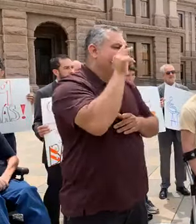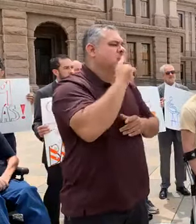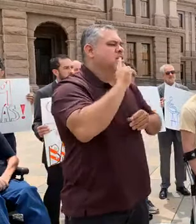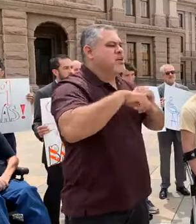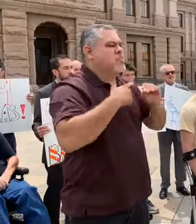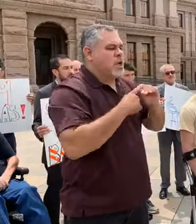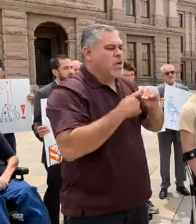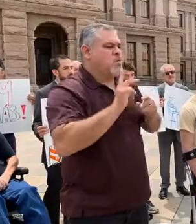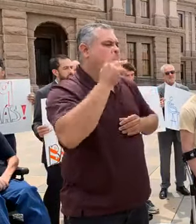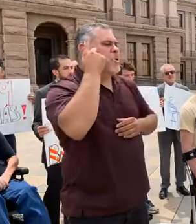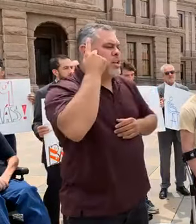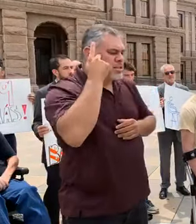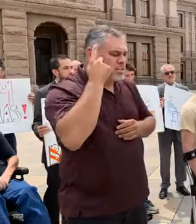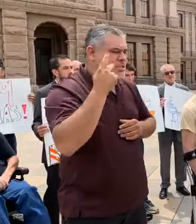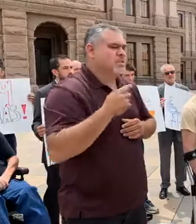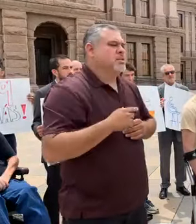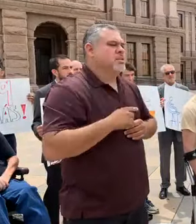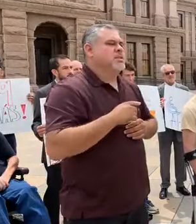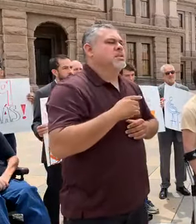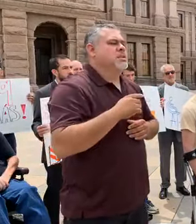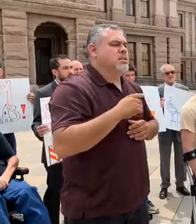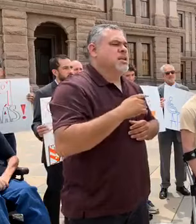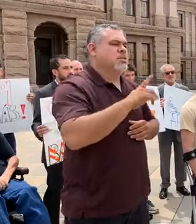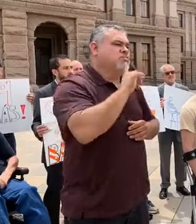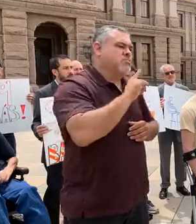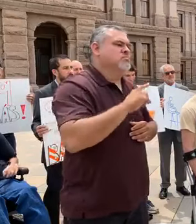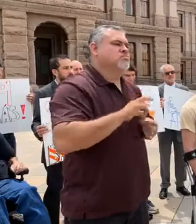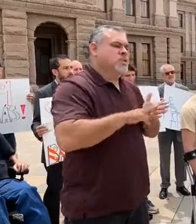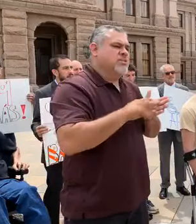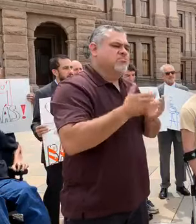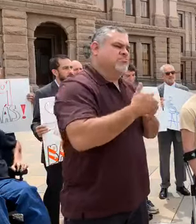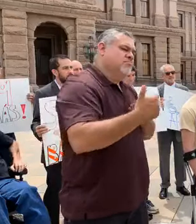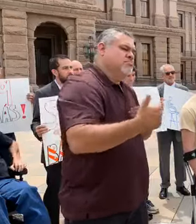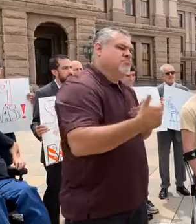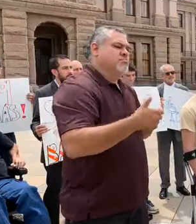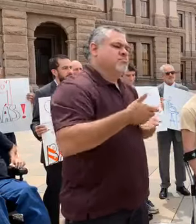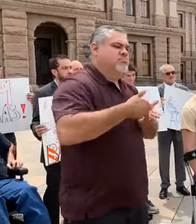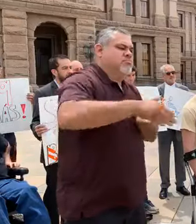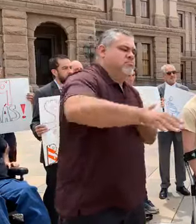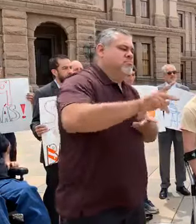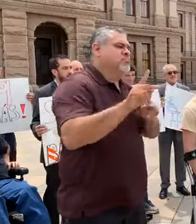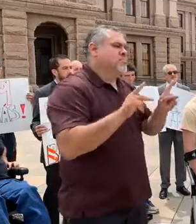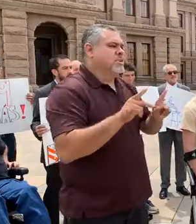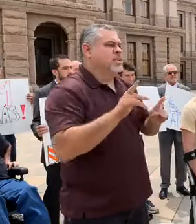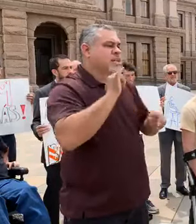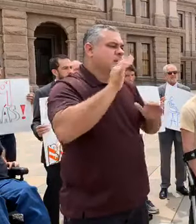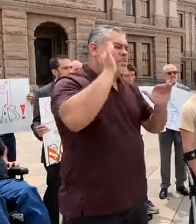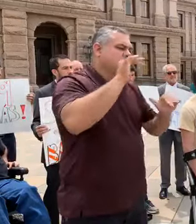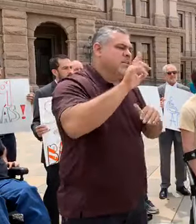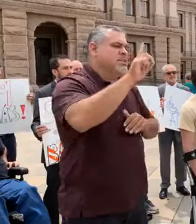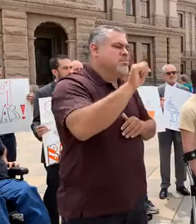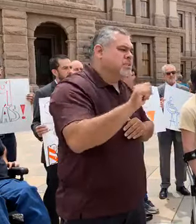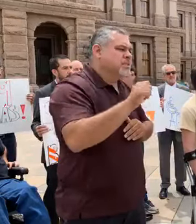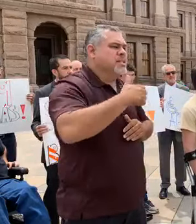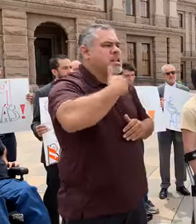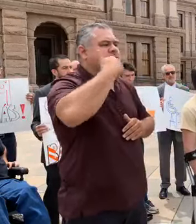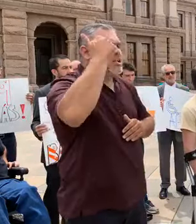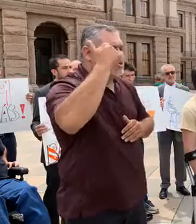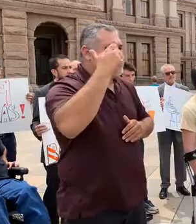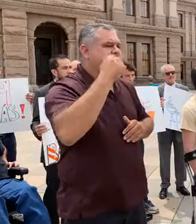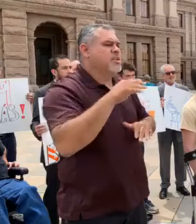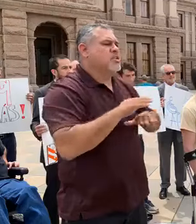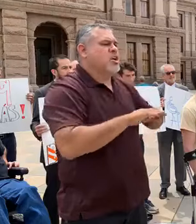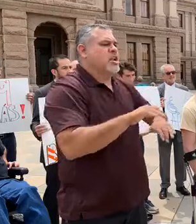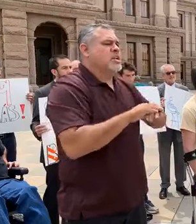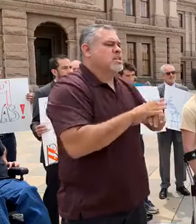implicit disenfranchisement, as if they expected the disabled, the elderly, and the